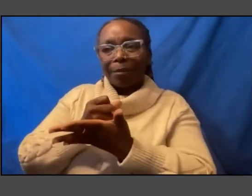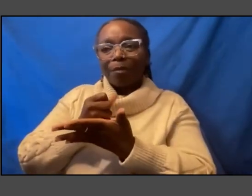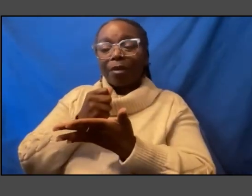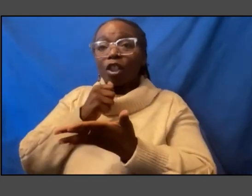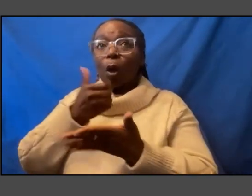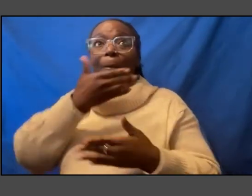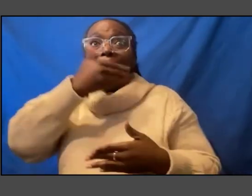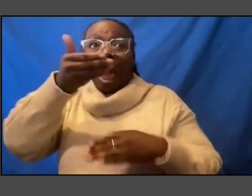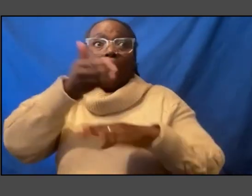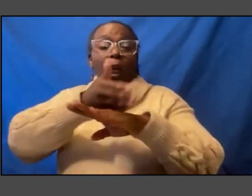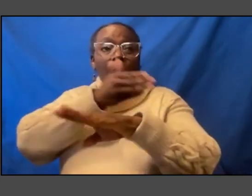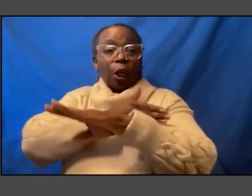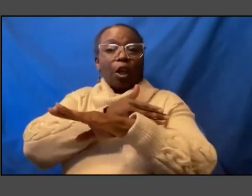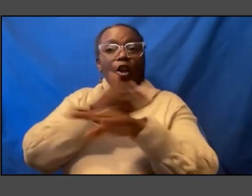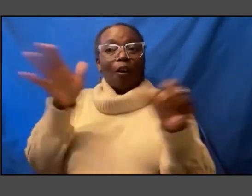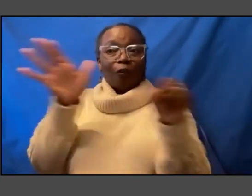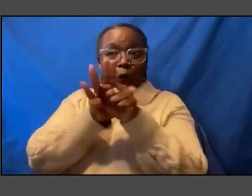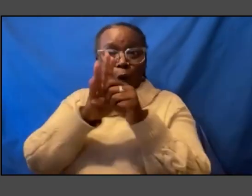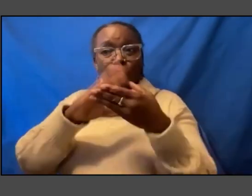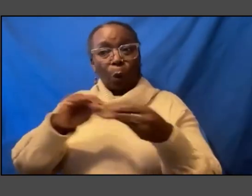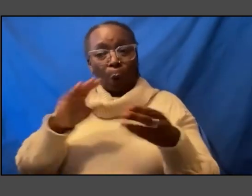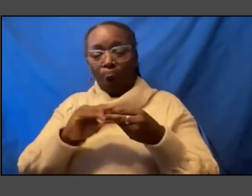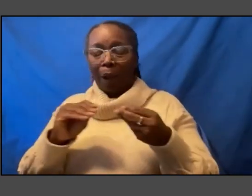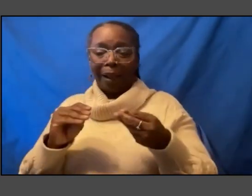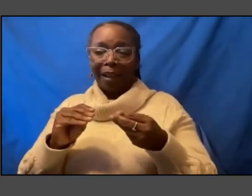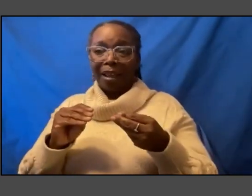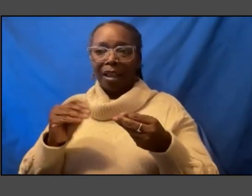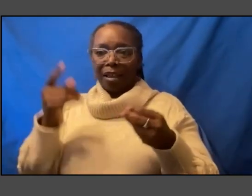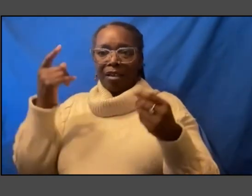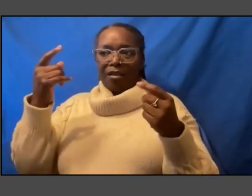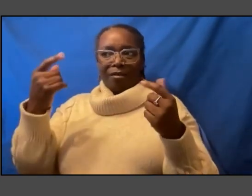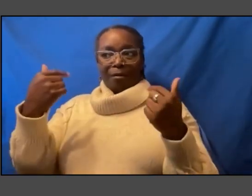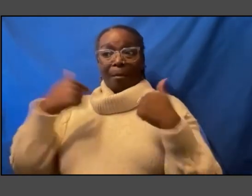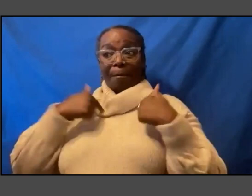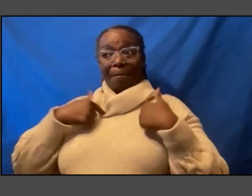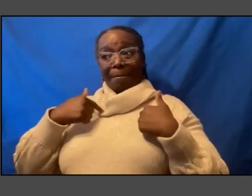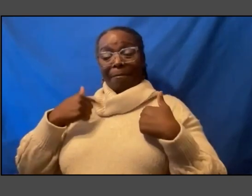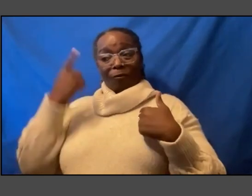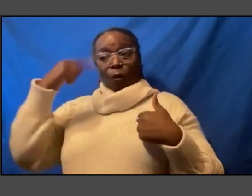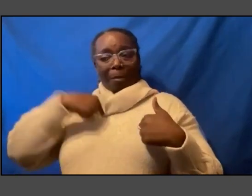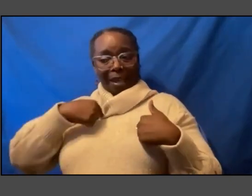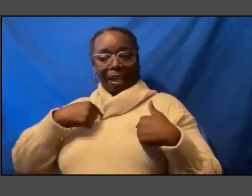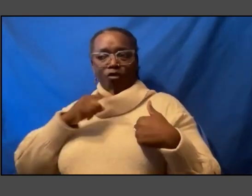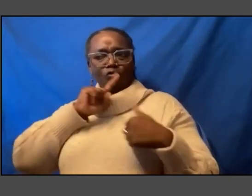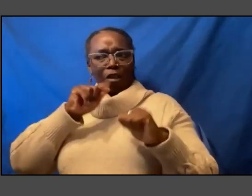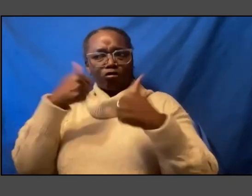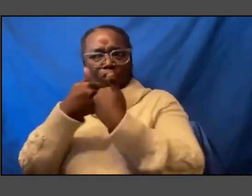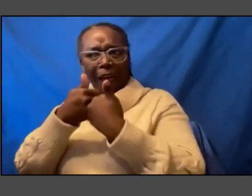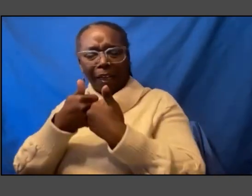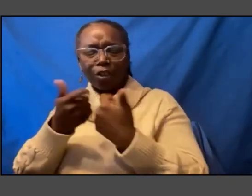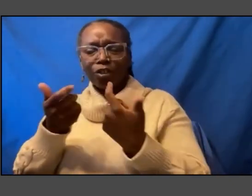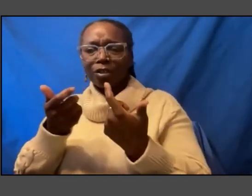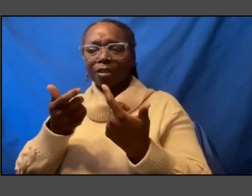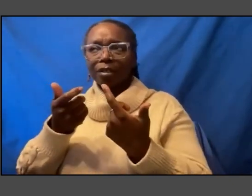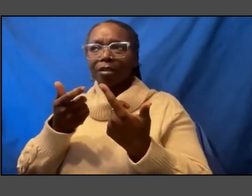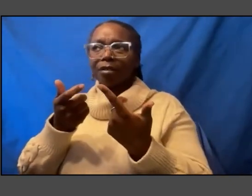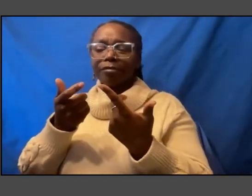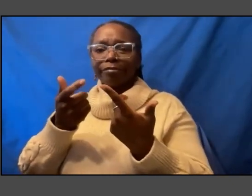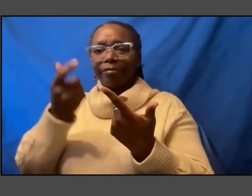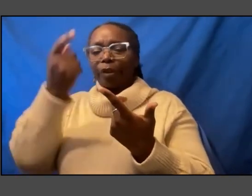this story I think the for me the the real challenge is that you think about you hear about America you know it's the home